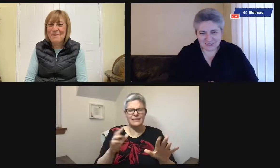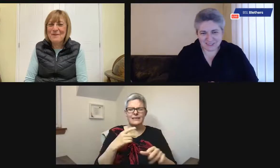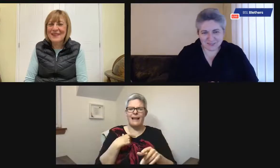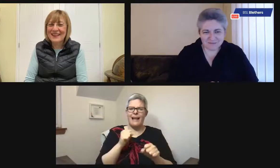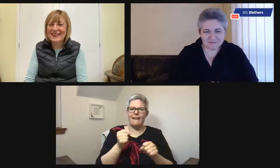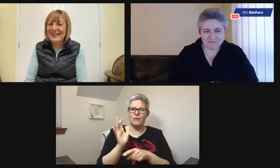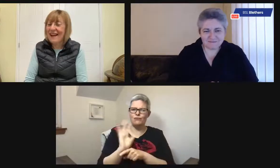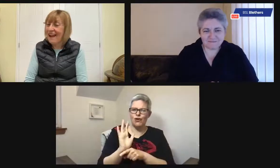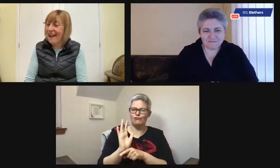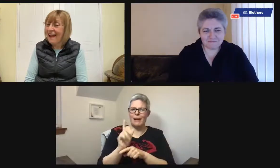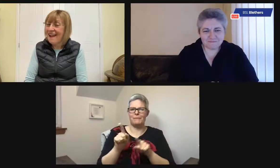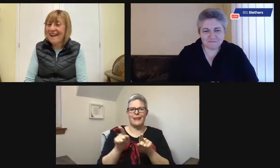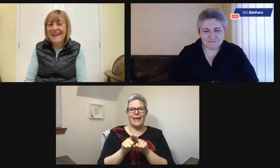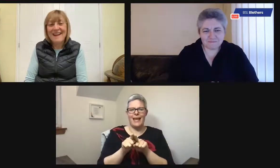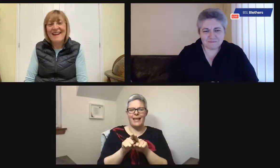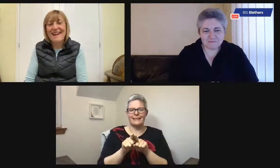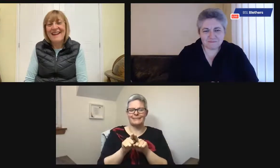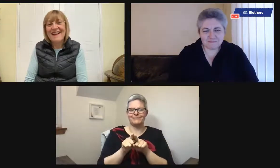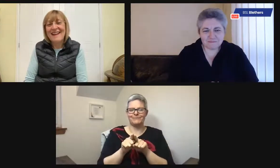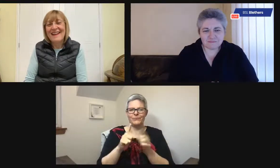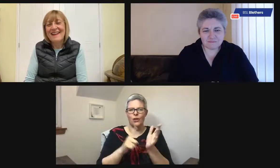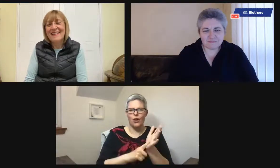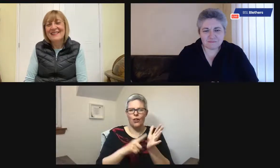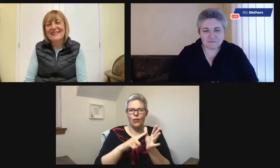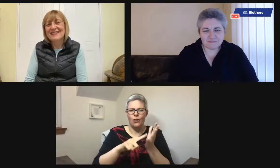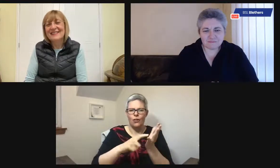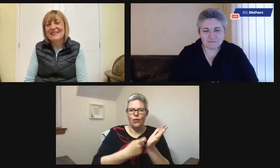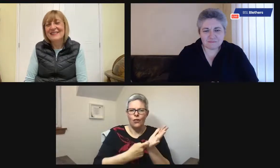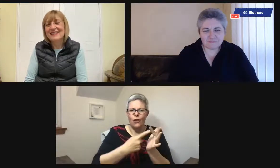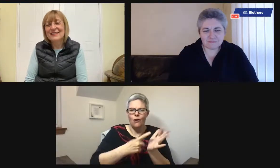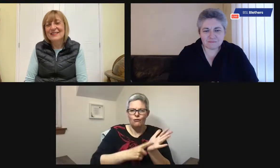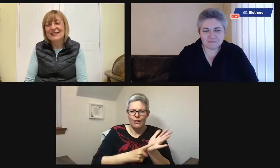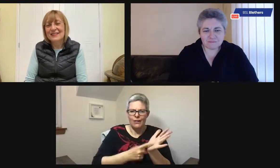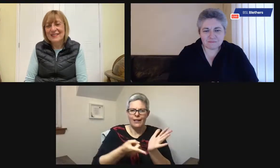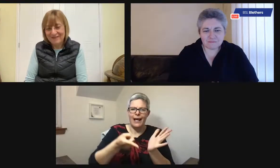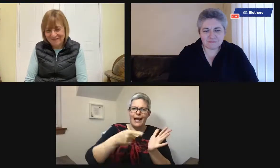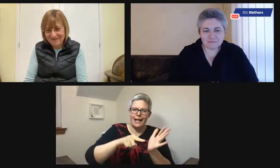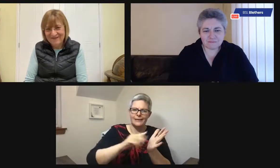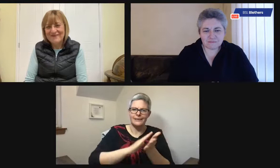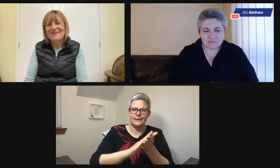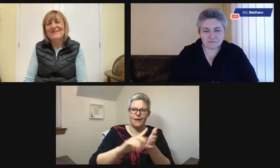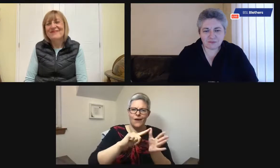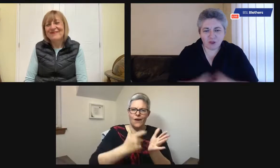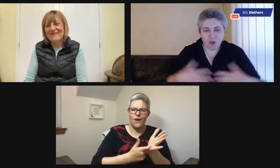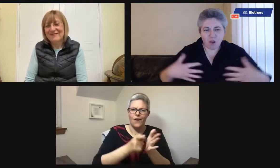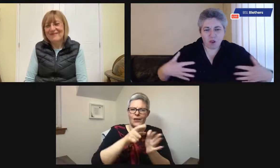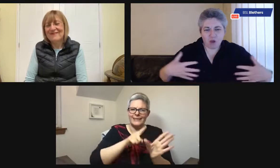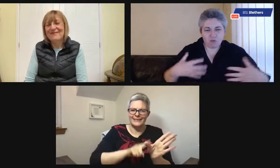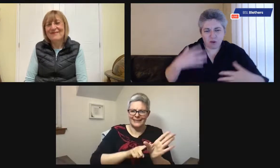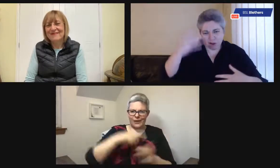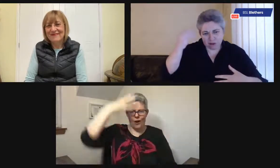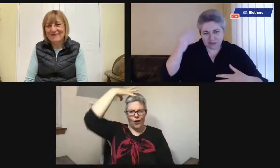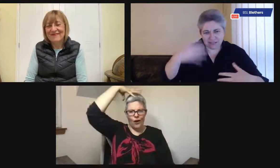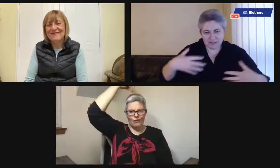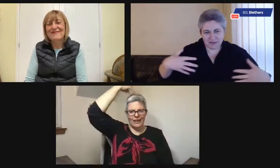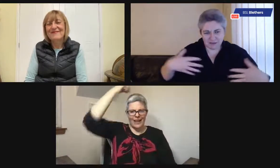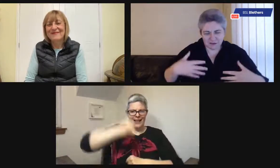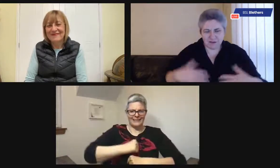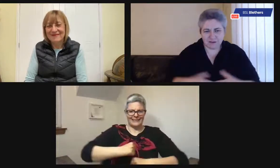90s, you won't know what we're talking about at this point, but they had programs like Laurel and Hardy, you